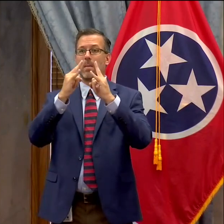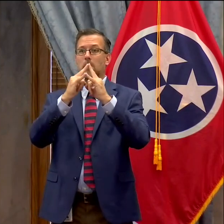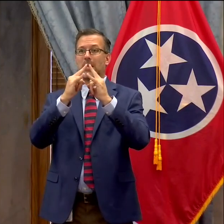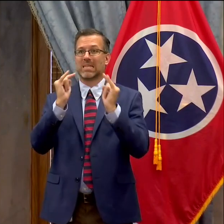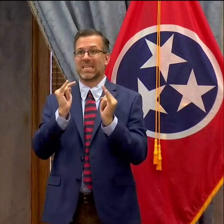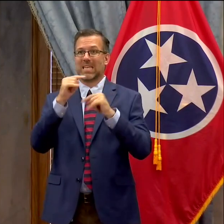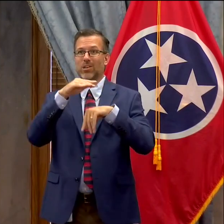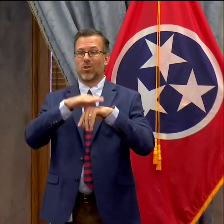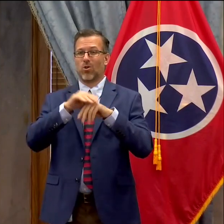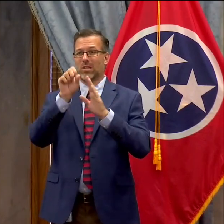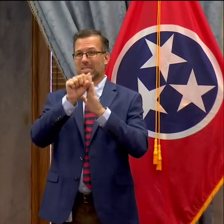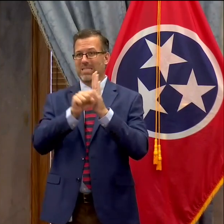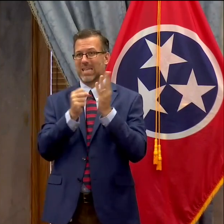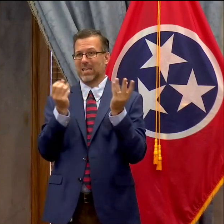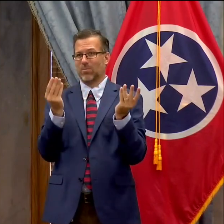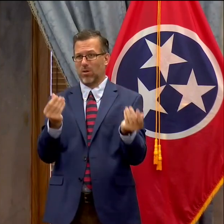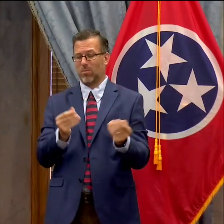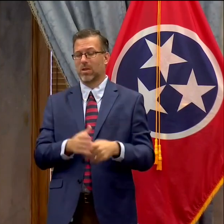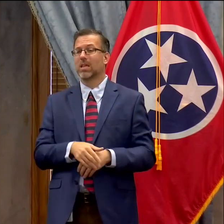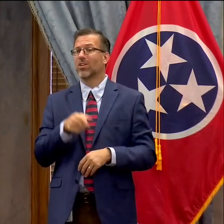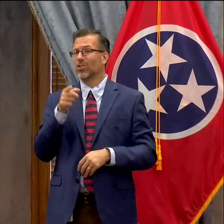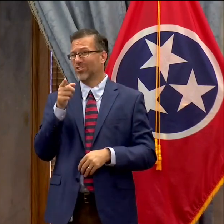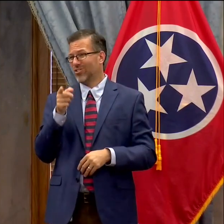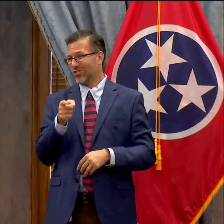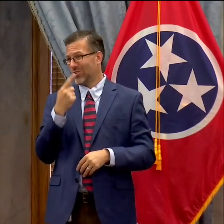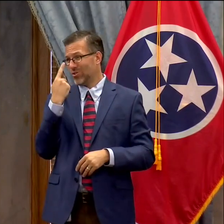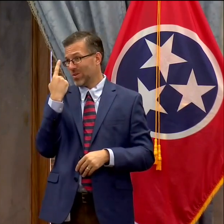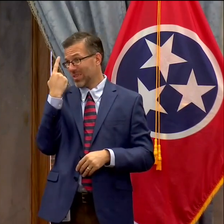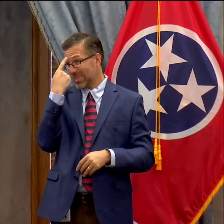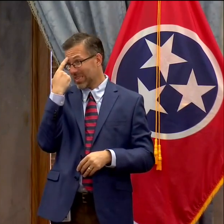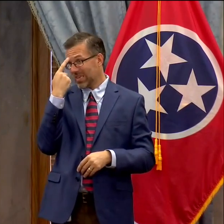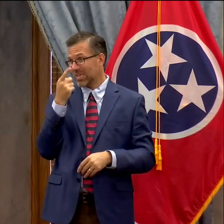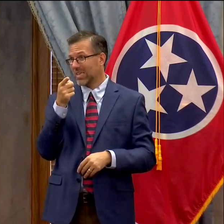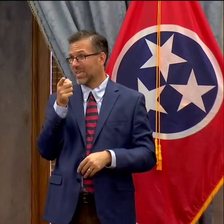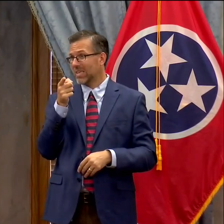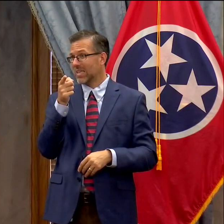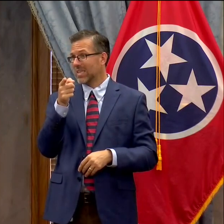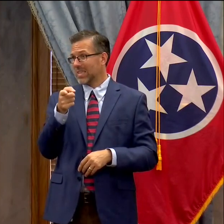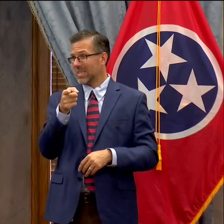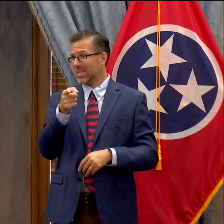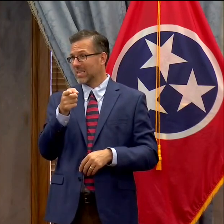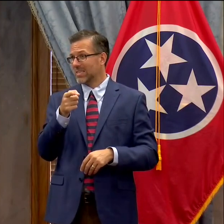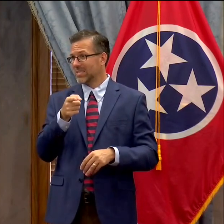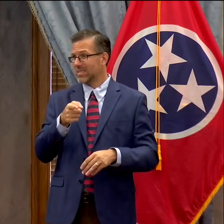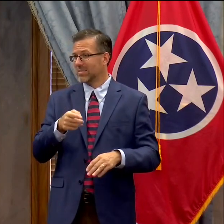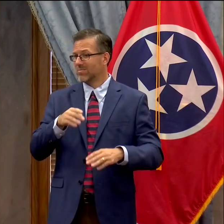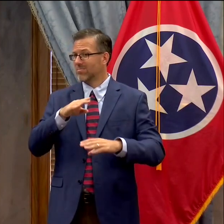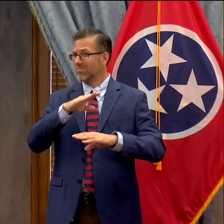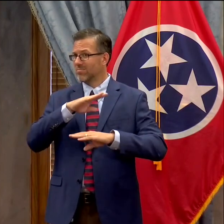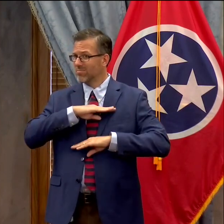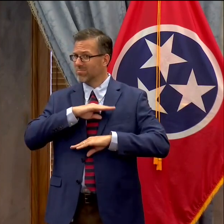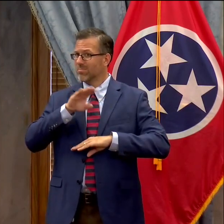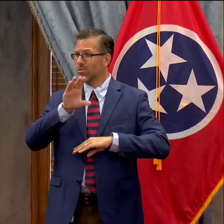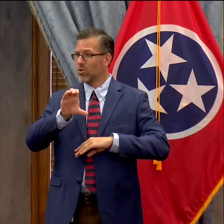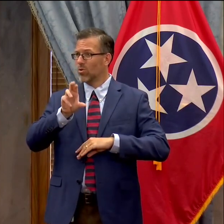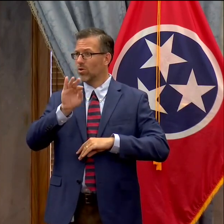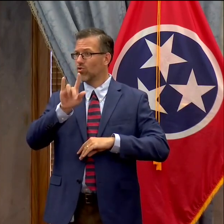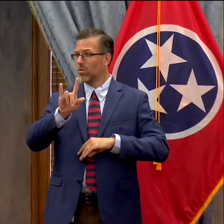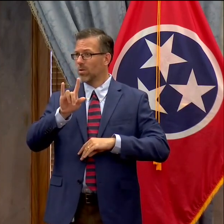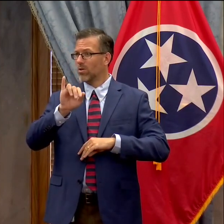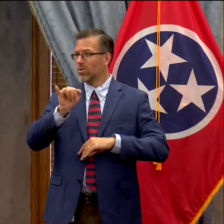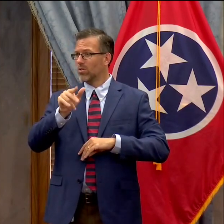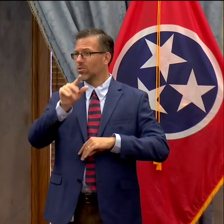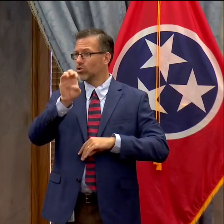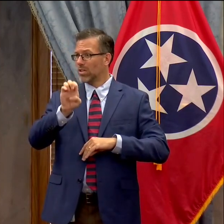do you feel like this amounts to any measure of meaningful criminal justice reform to to make it a felony punishable up to six years